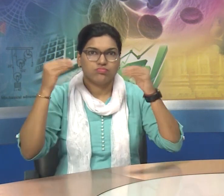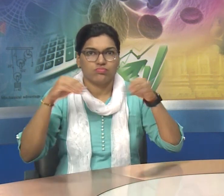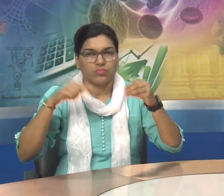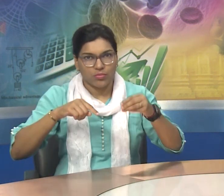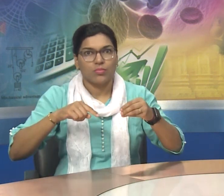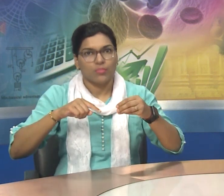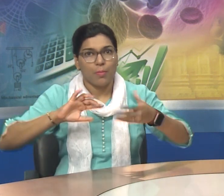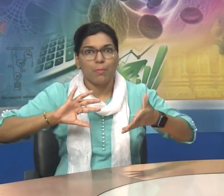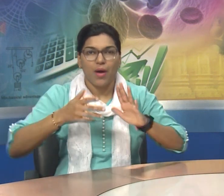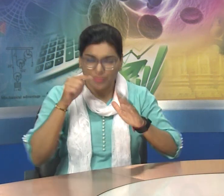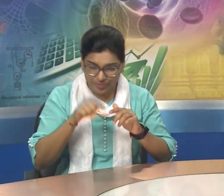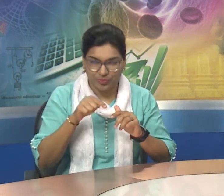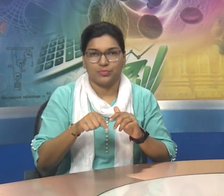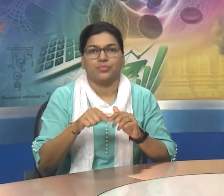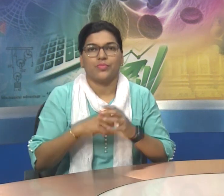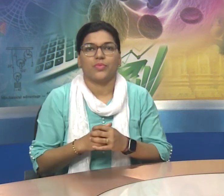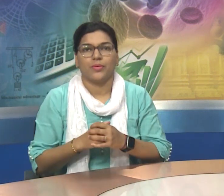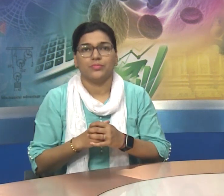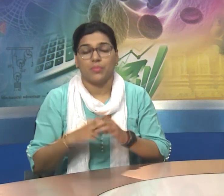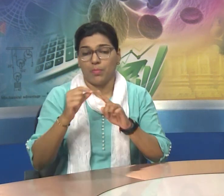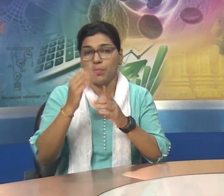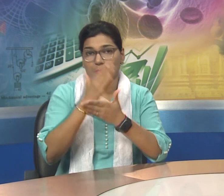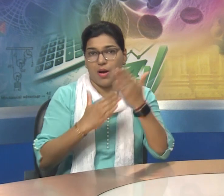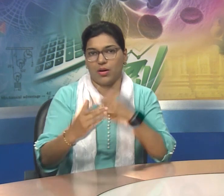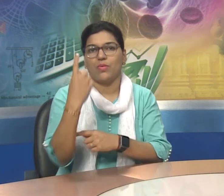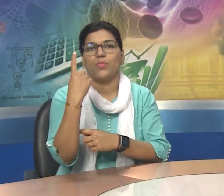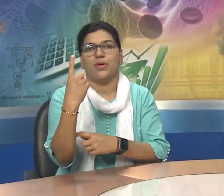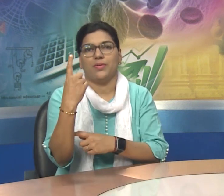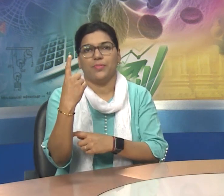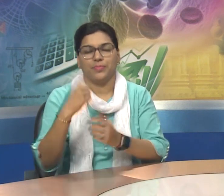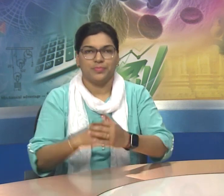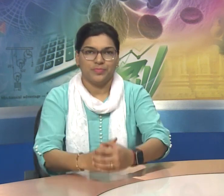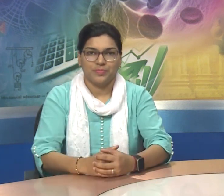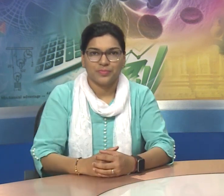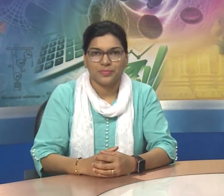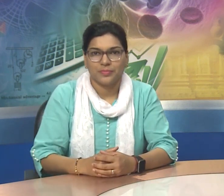Weavers are famous in India. Part 1.